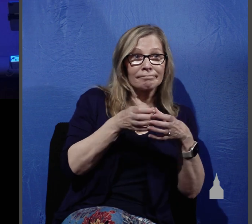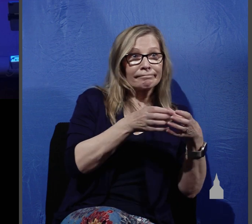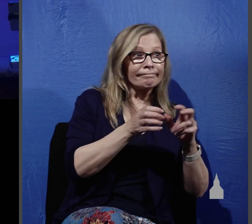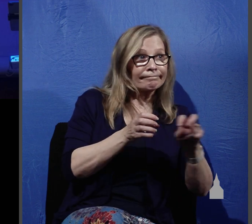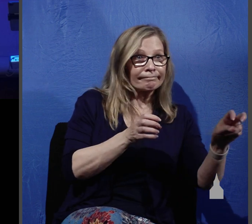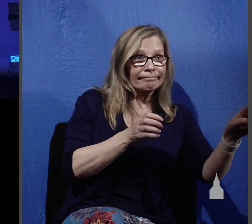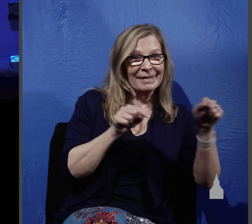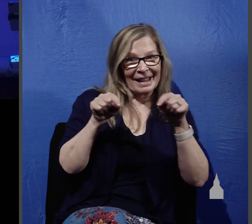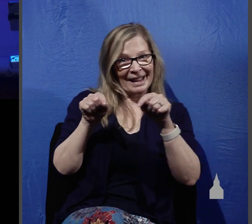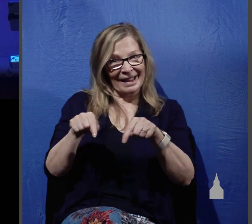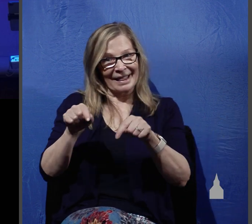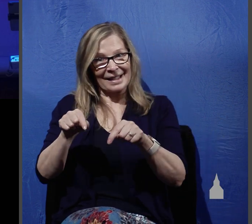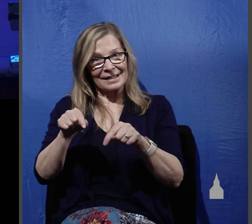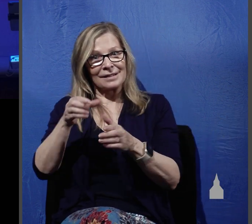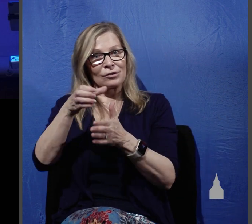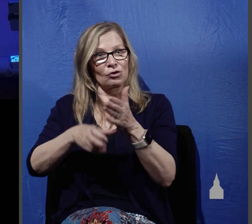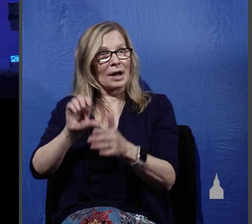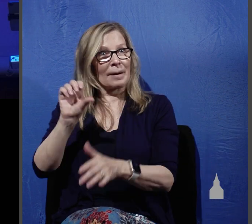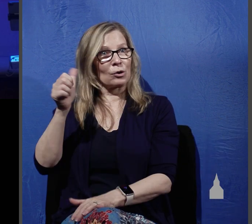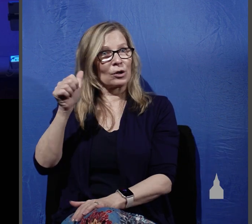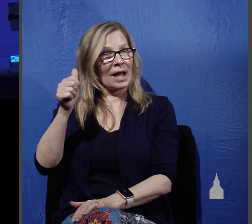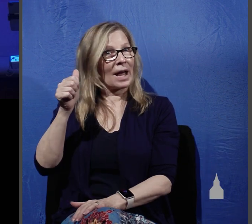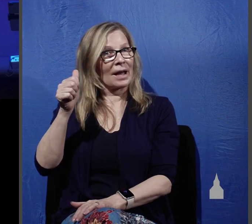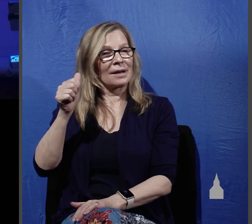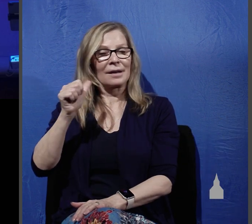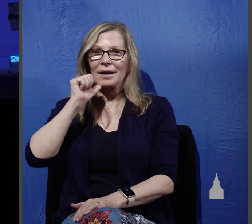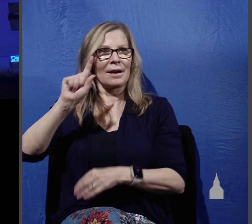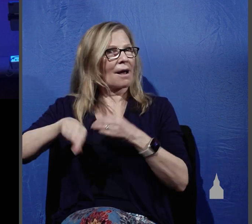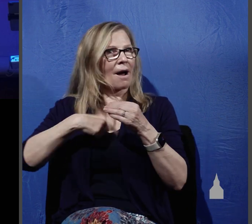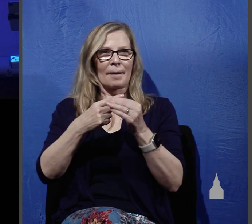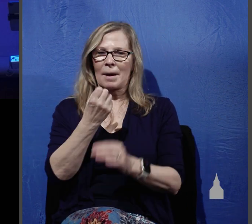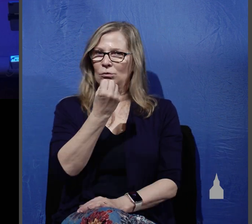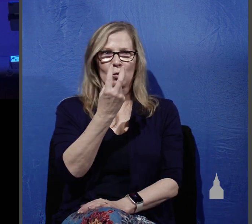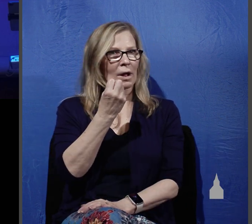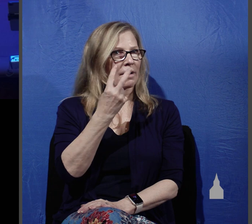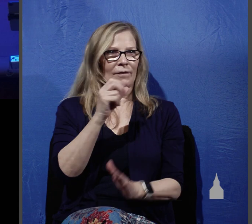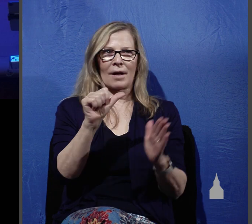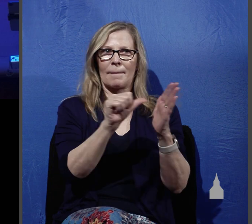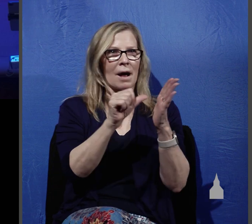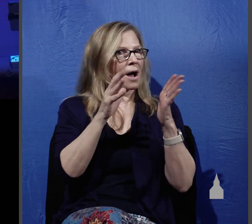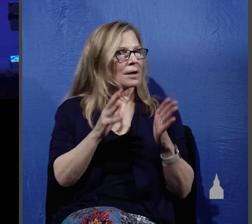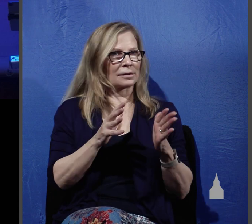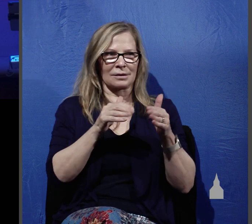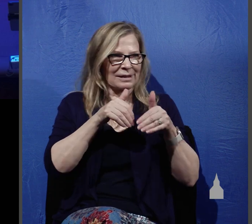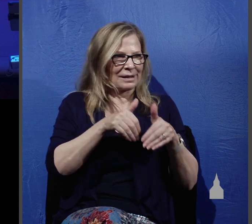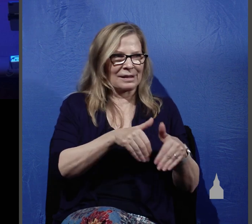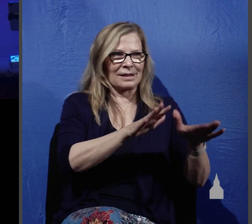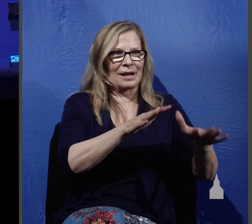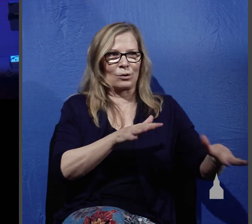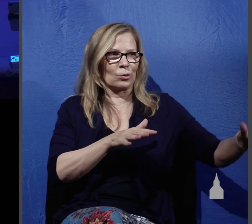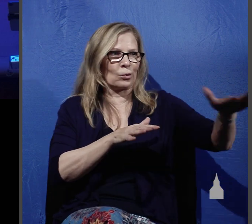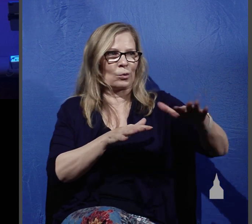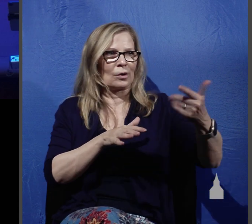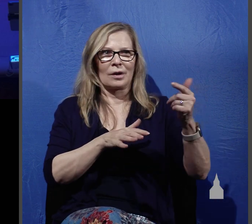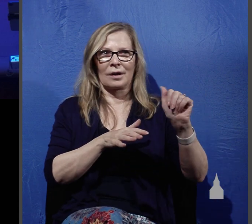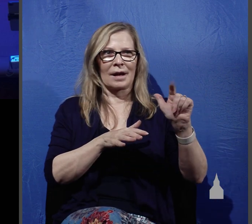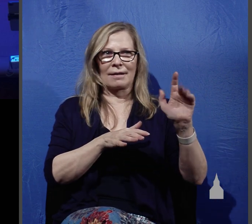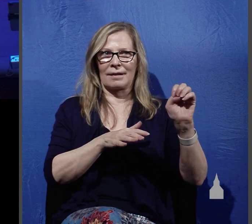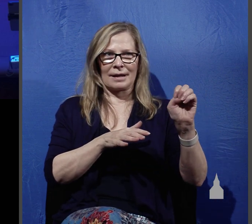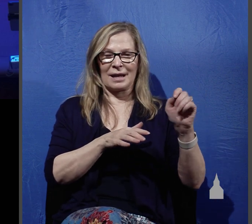here in Luke chapter 10 aren't about the 12 apostles being sent into the region of Galilee, but rather they're about